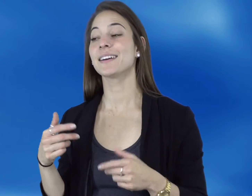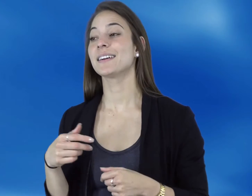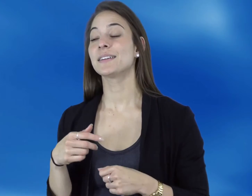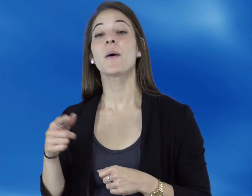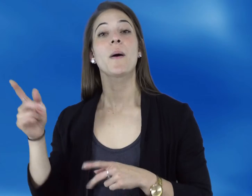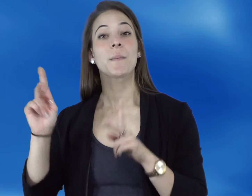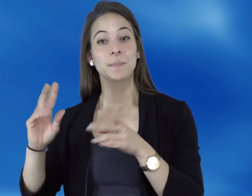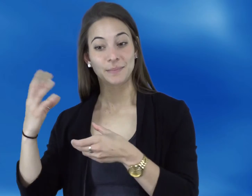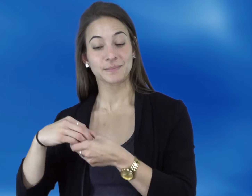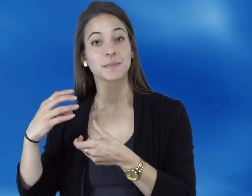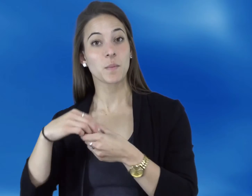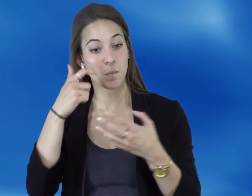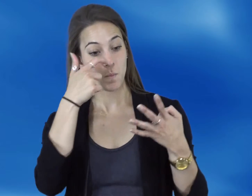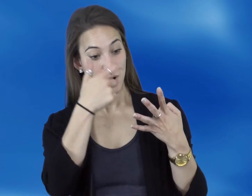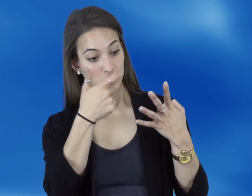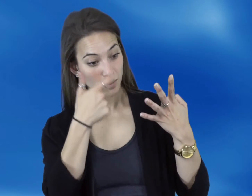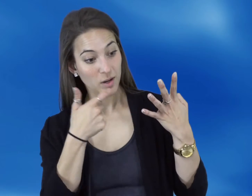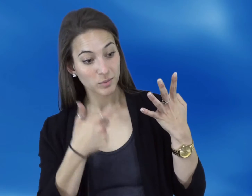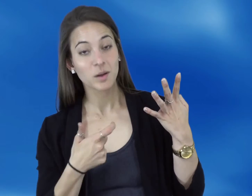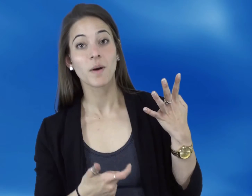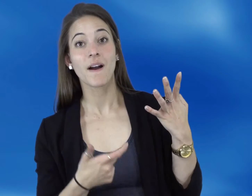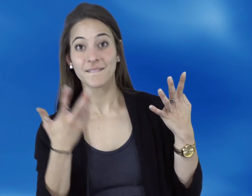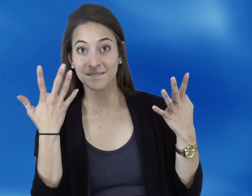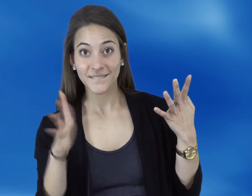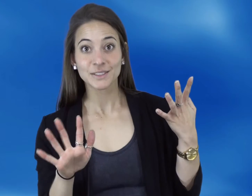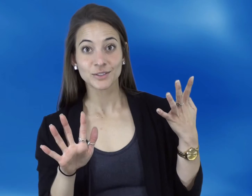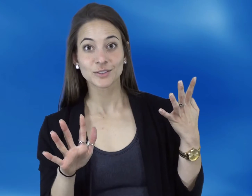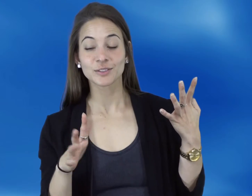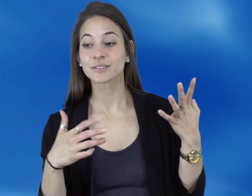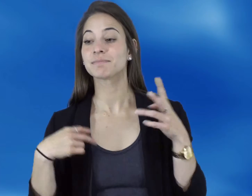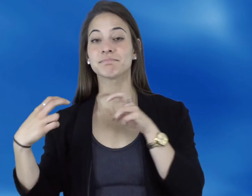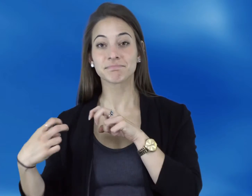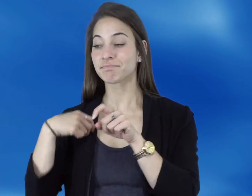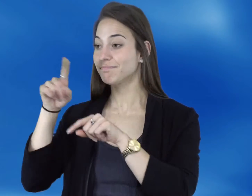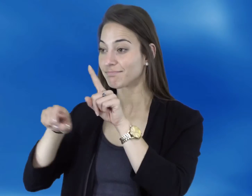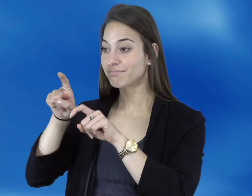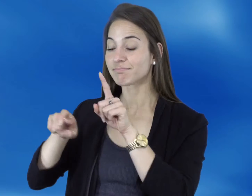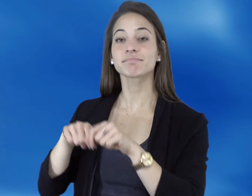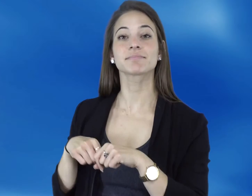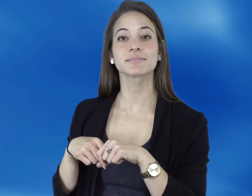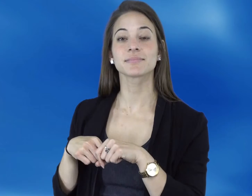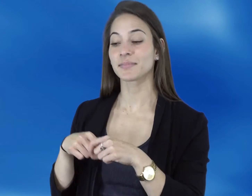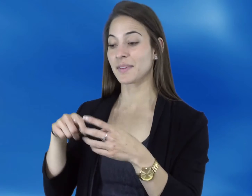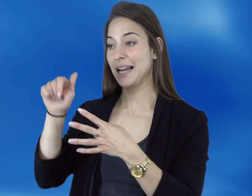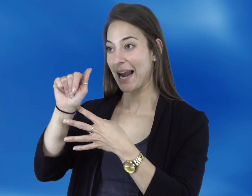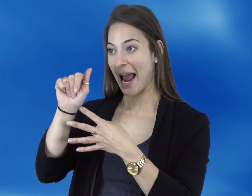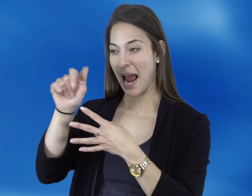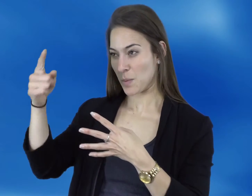structure and layout of the website. When the participants were done viewing all of these samples, I asked them